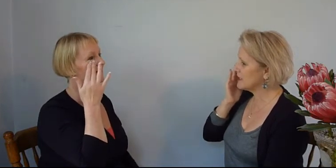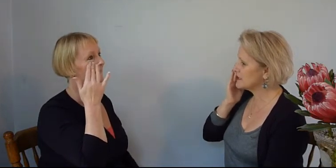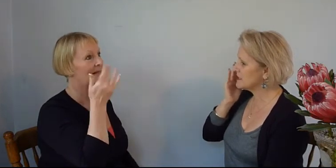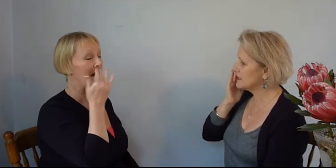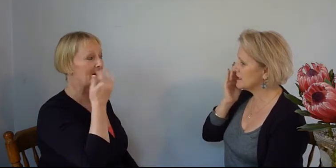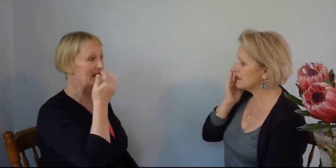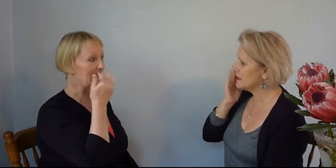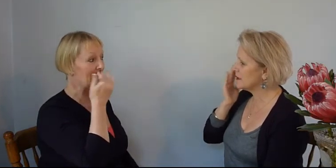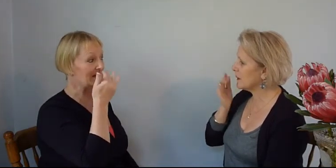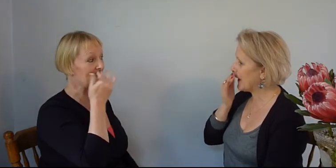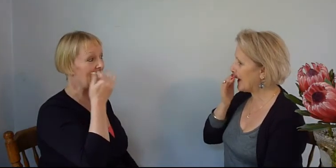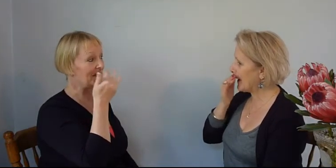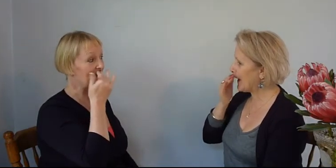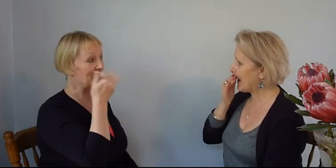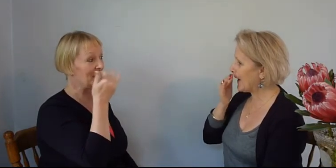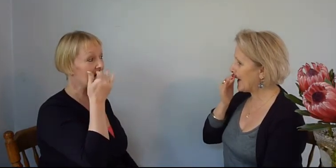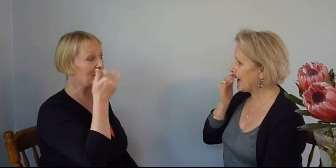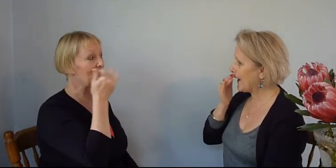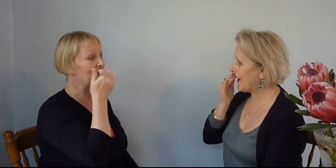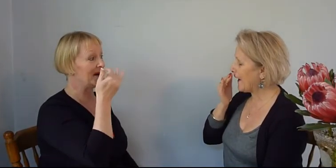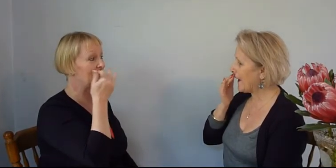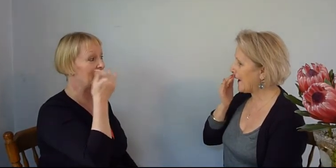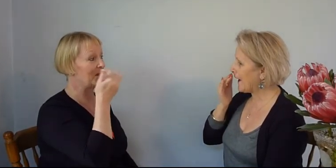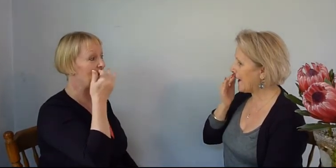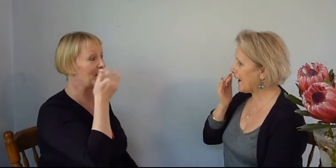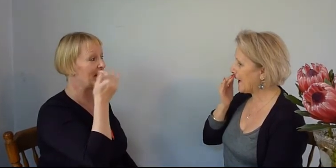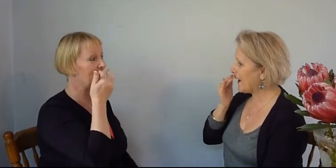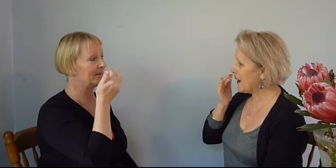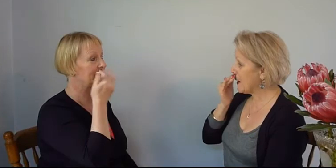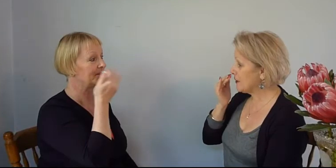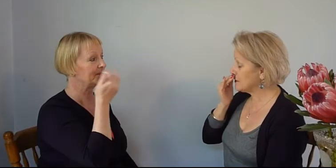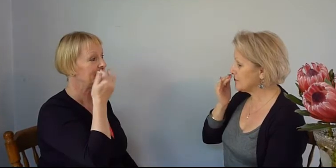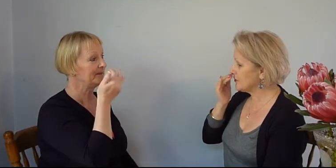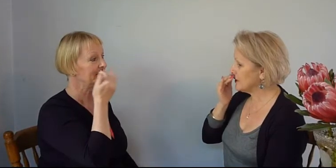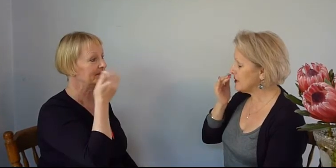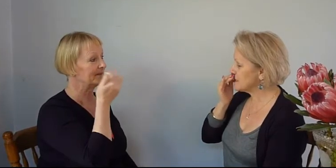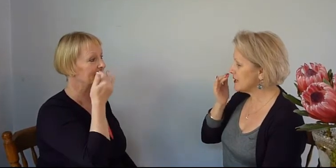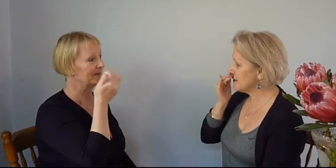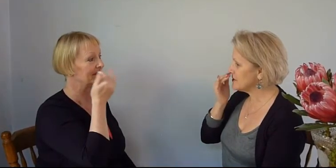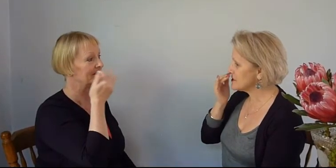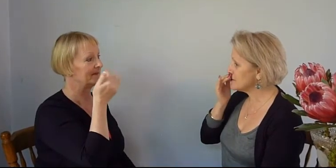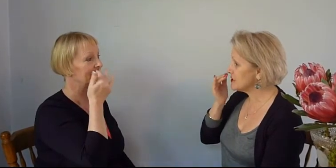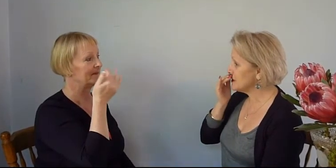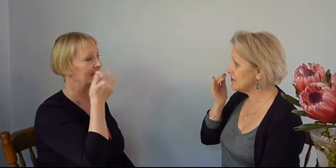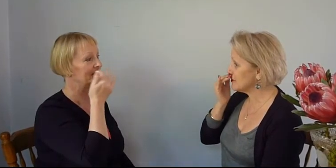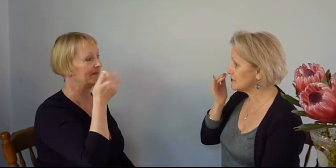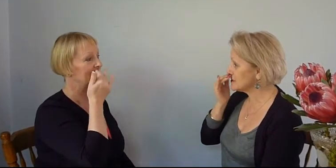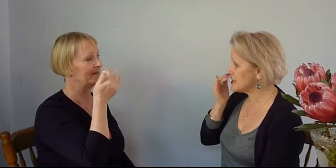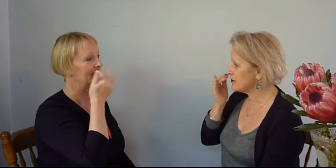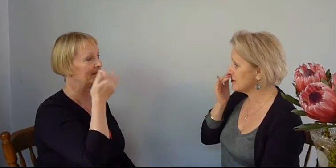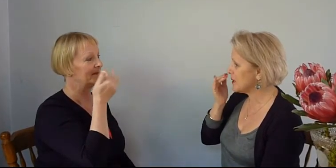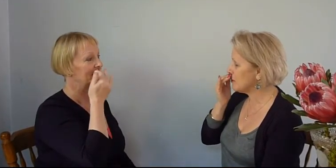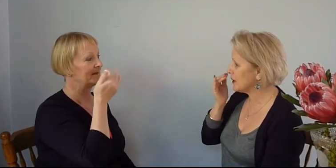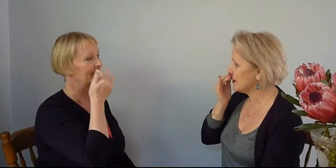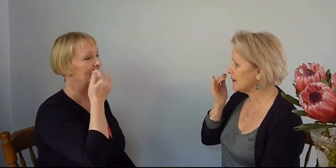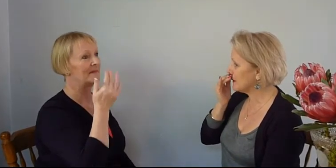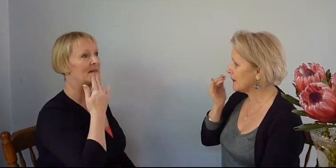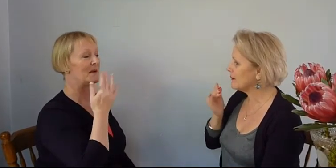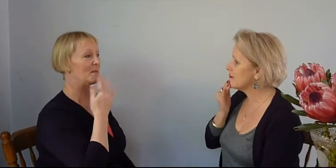I didn't know I still had this 13 year old terror in my body. I didn't realise that I had this 13 year old terror in my body. My